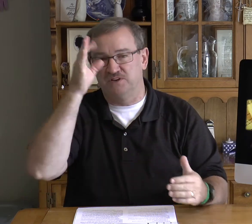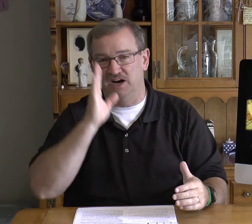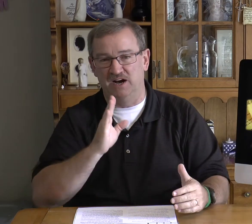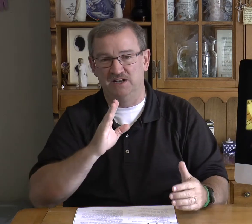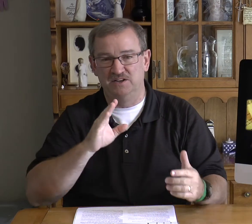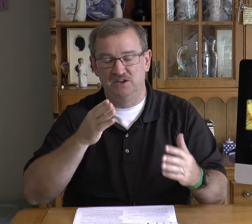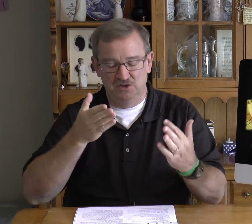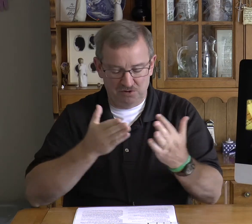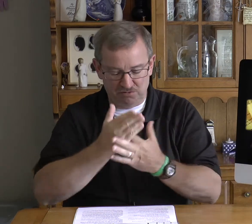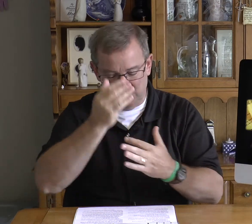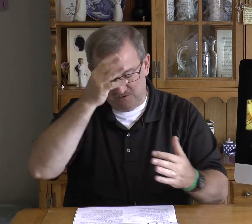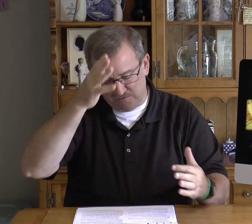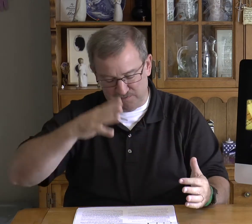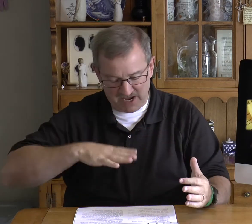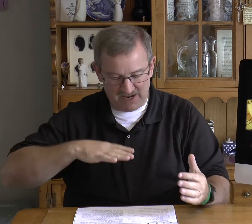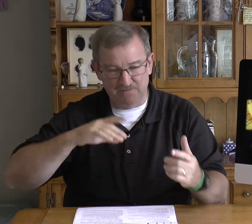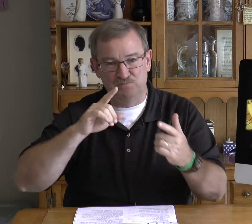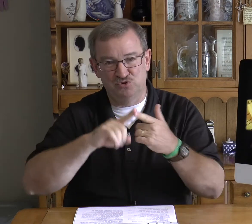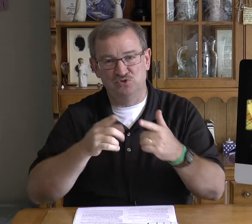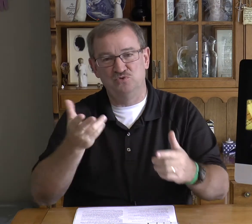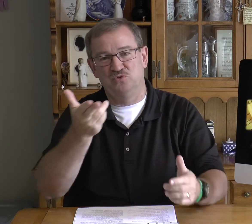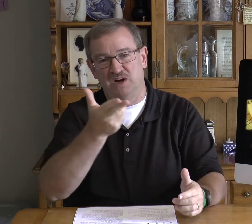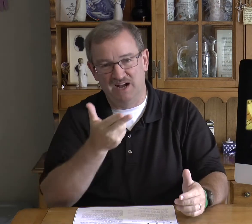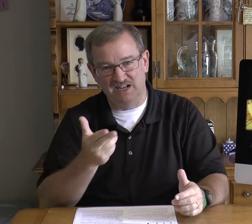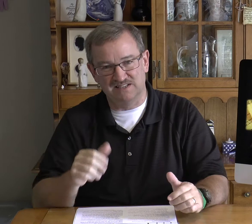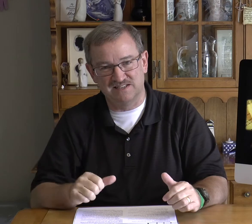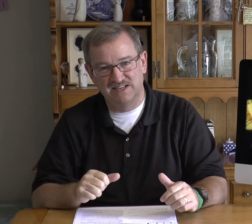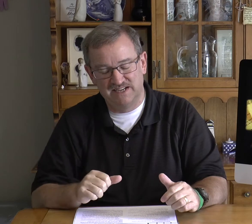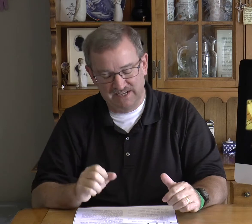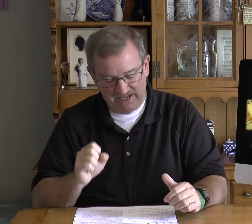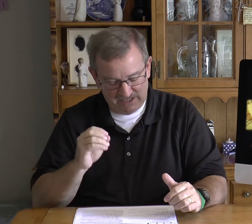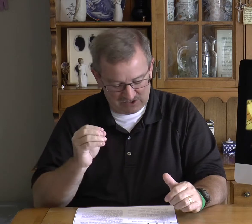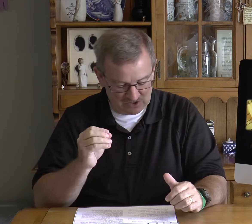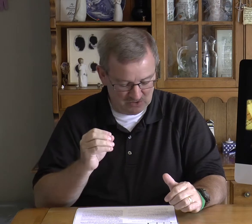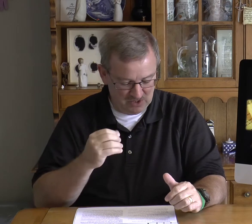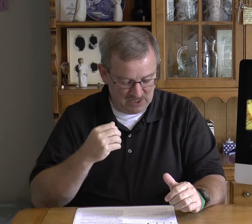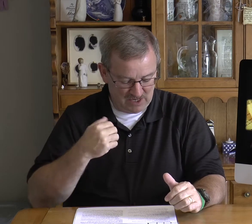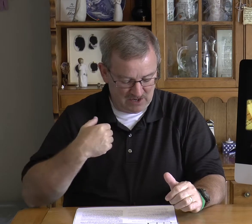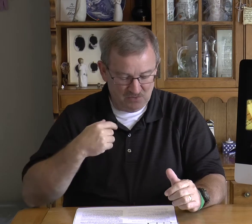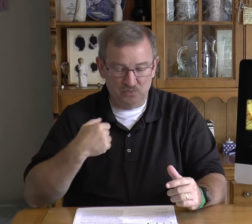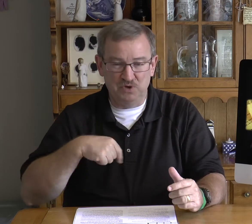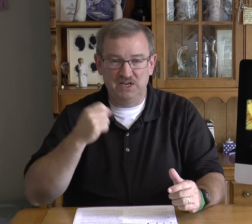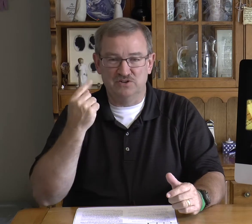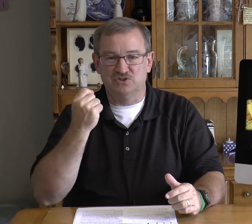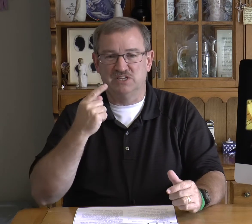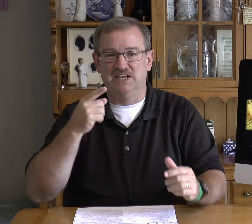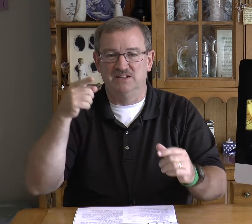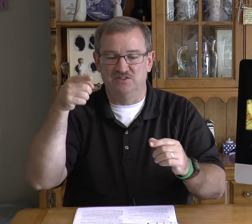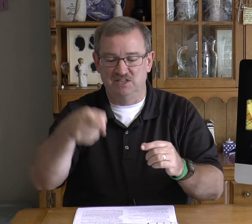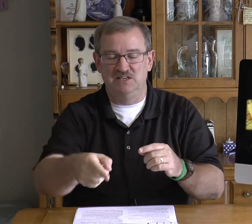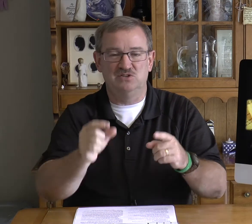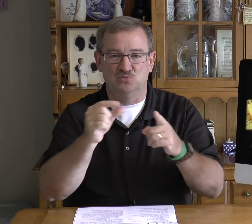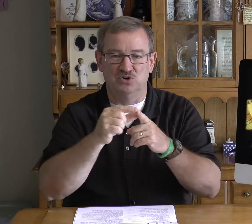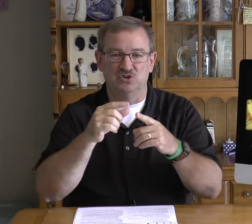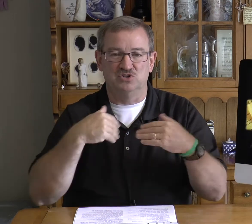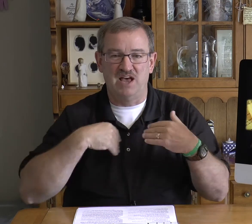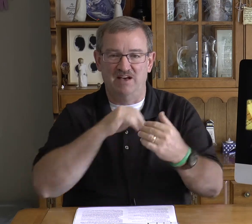God through men to us and so we understand these words have